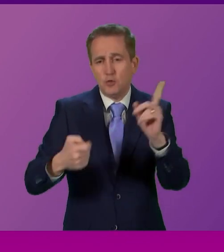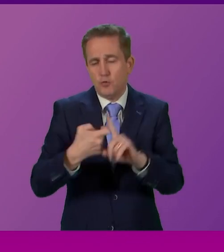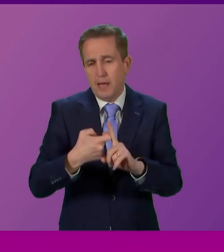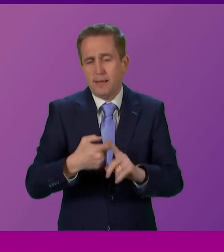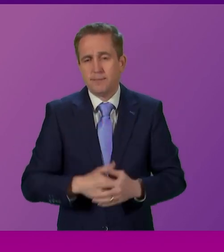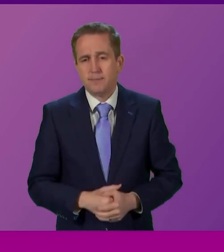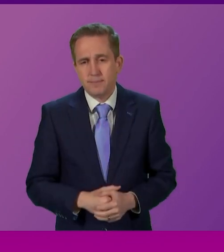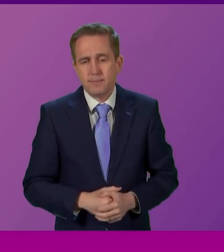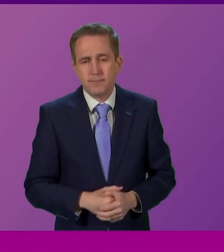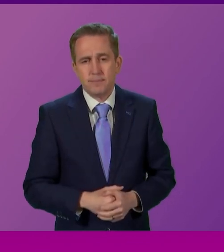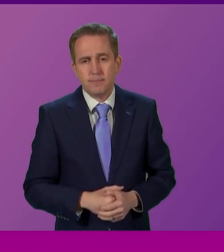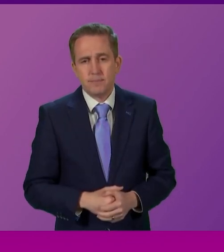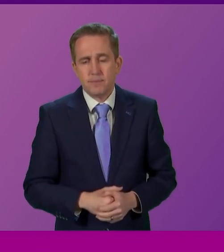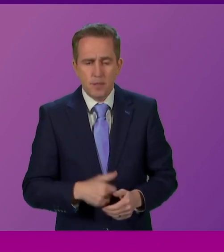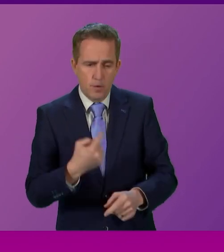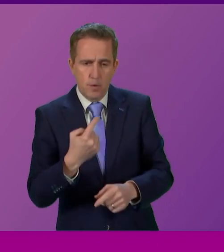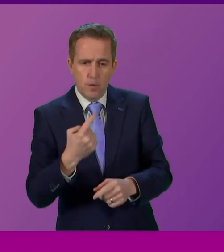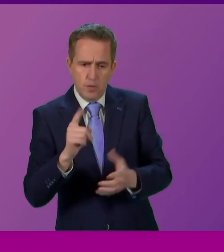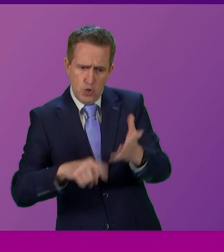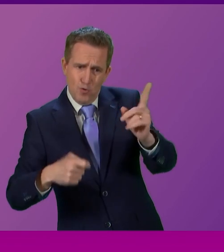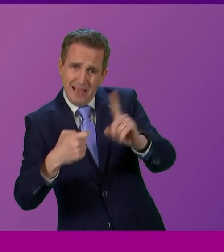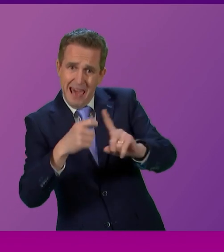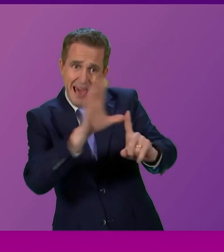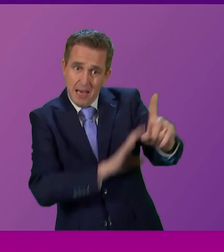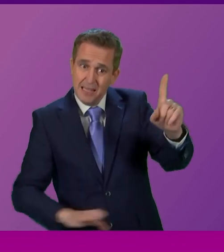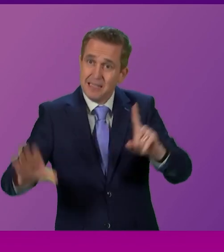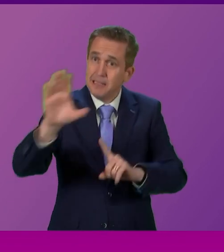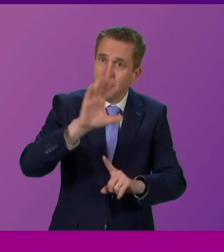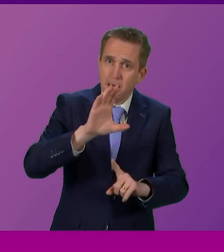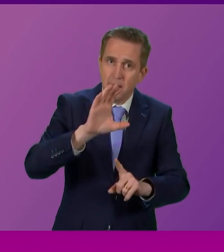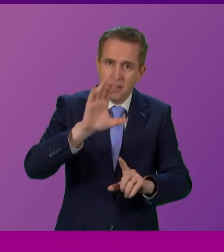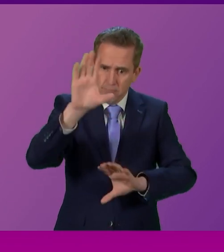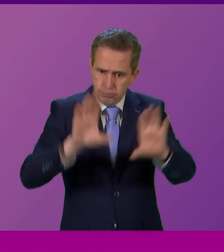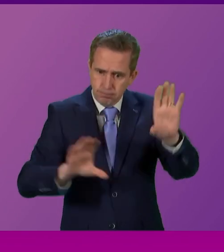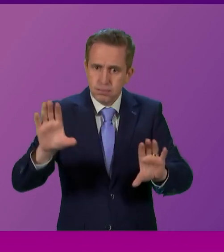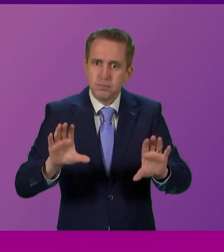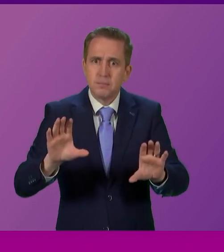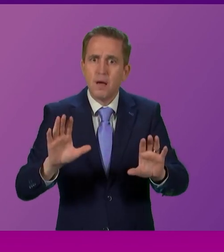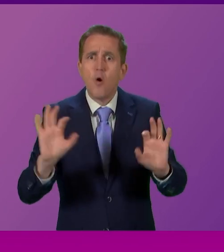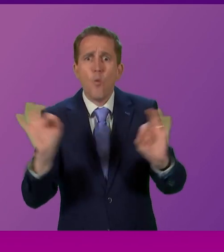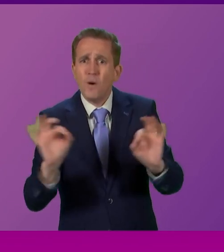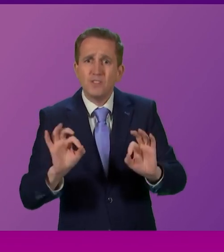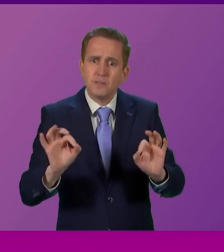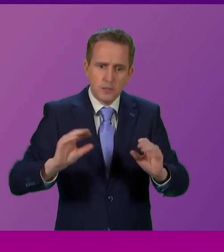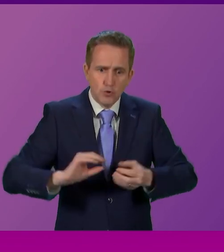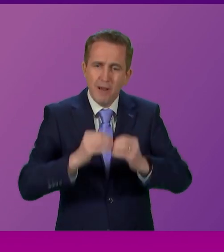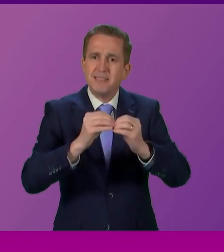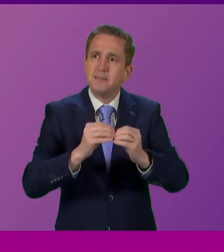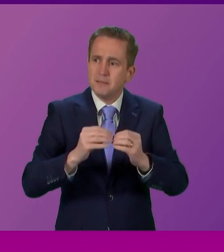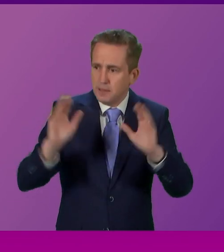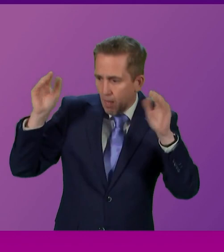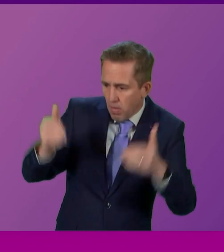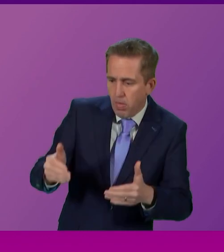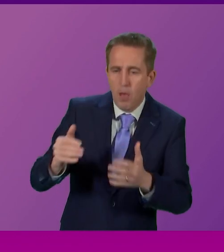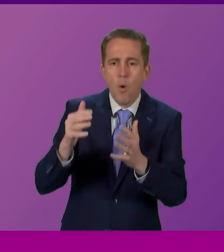We often refer to the union being broken, but honestly this is its design. The union wasn't made to give Scotland its say. Whitehall's